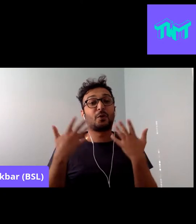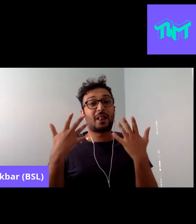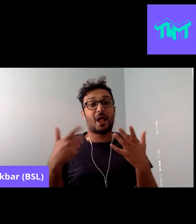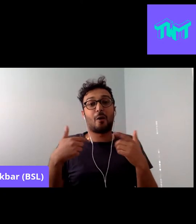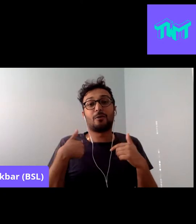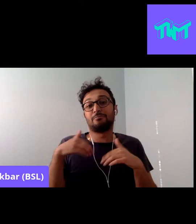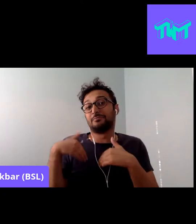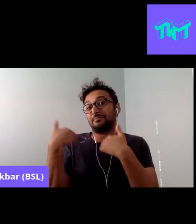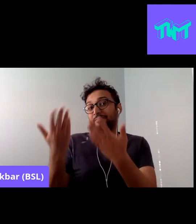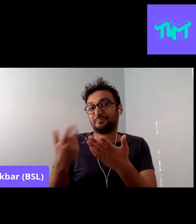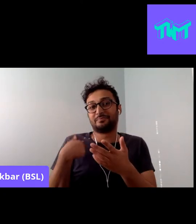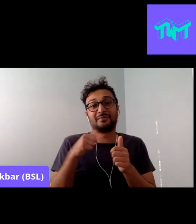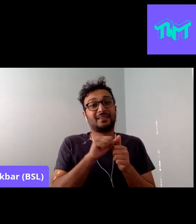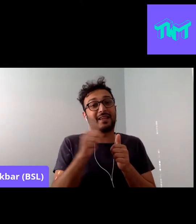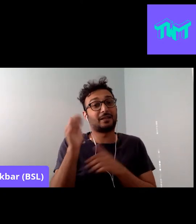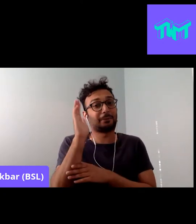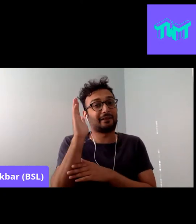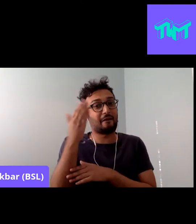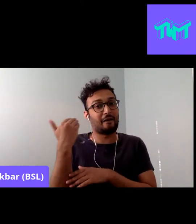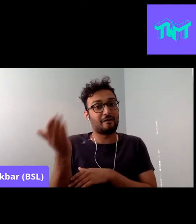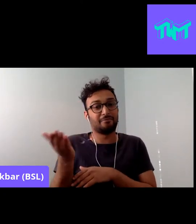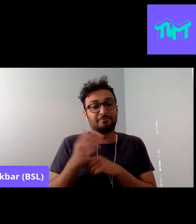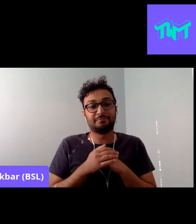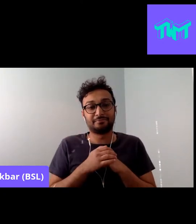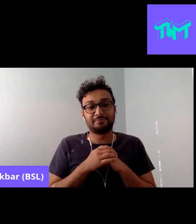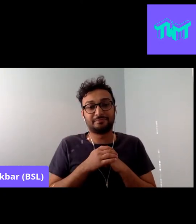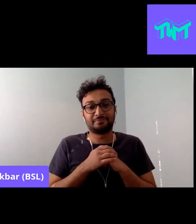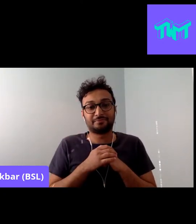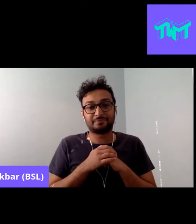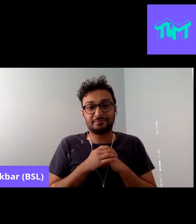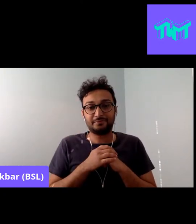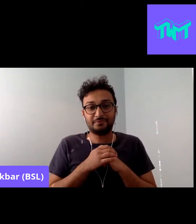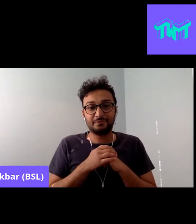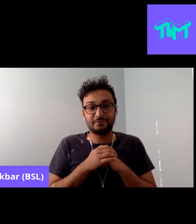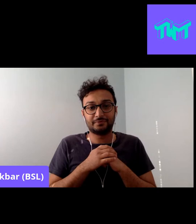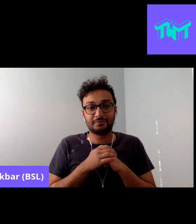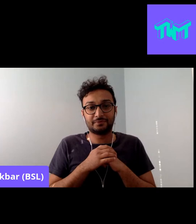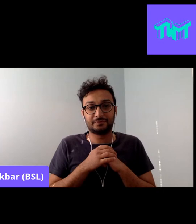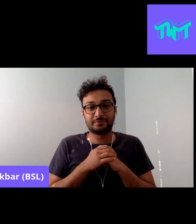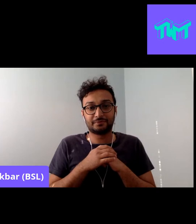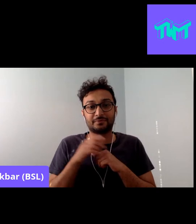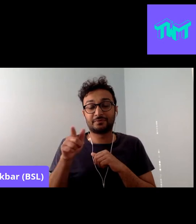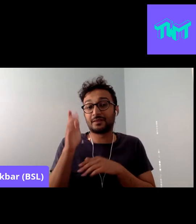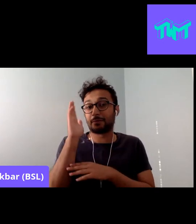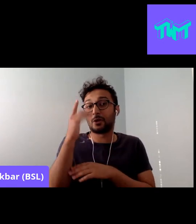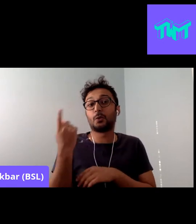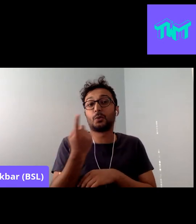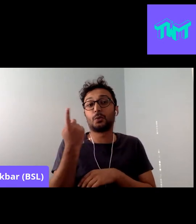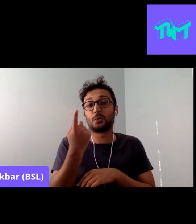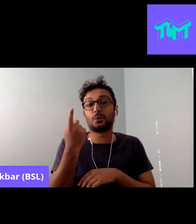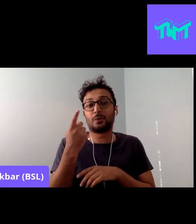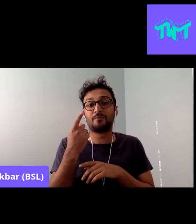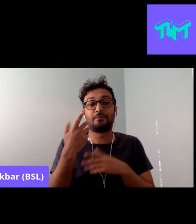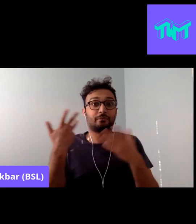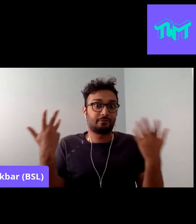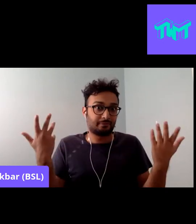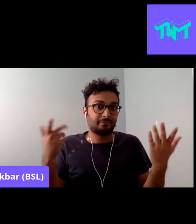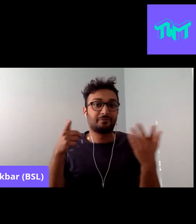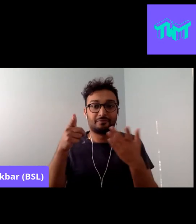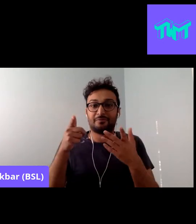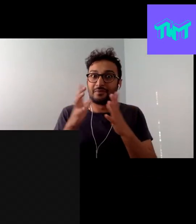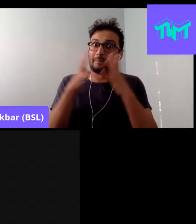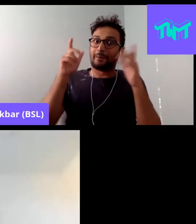our next speaker. And our speaker is Diane, nonetheless, the